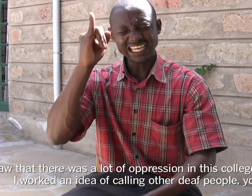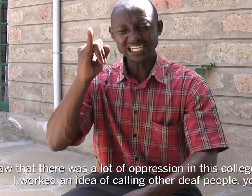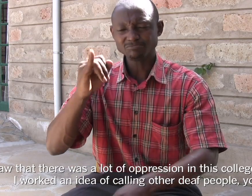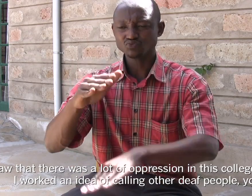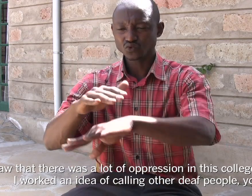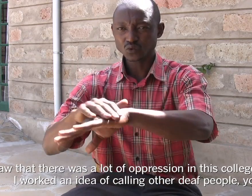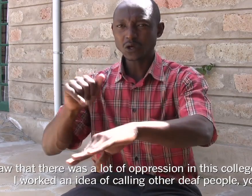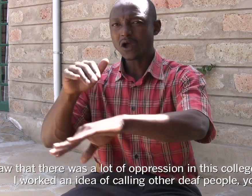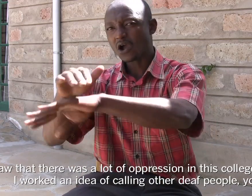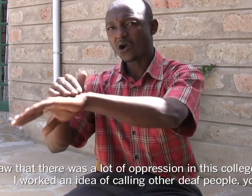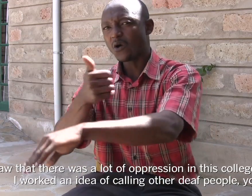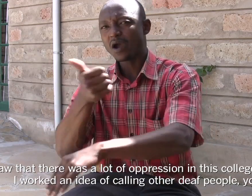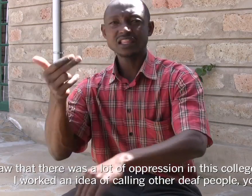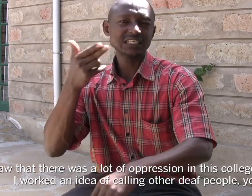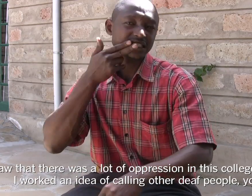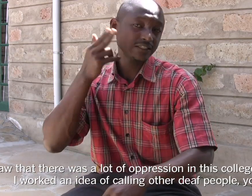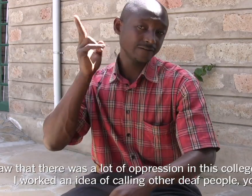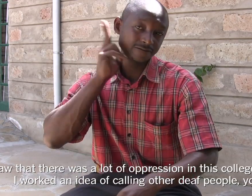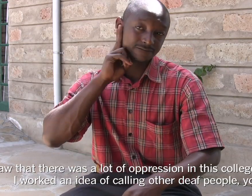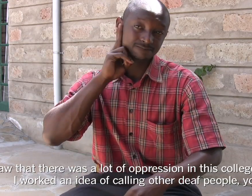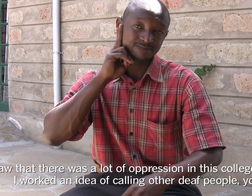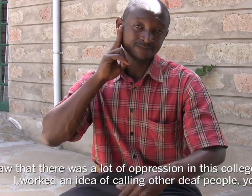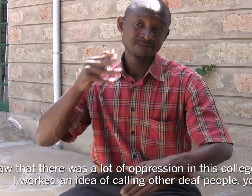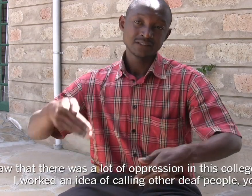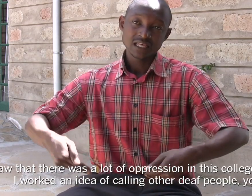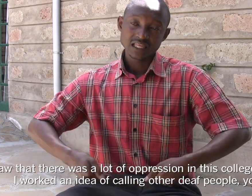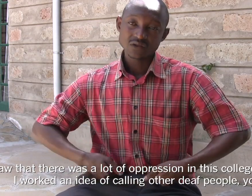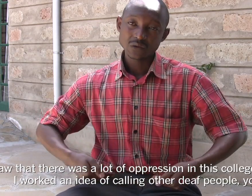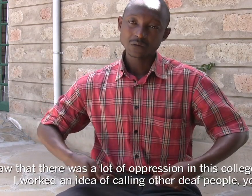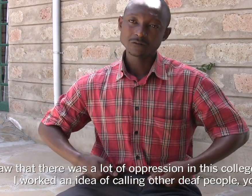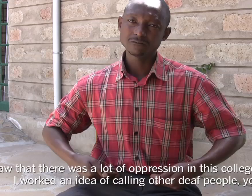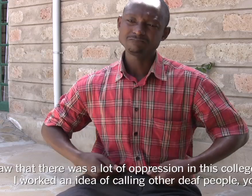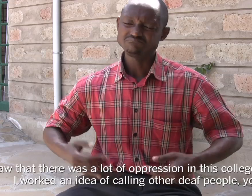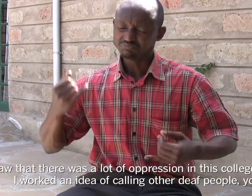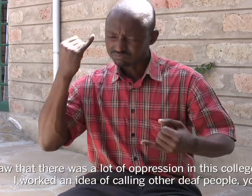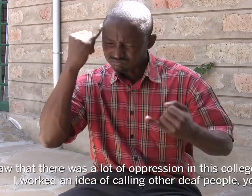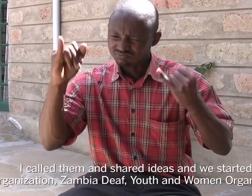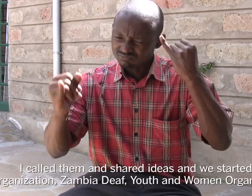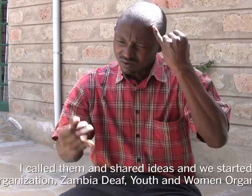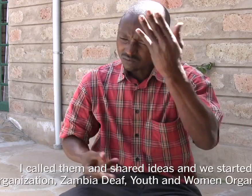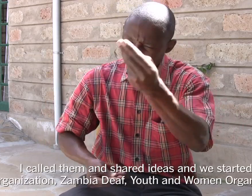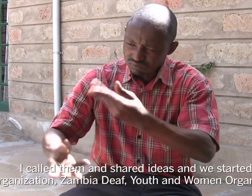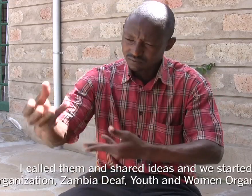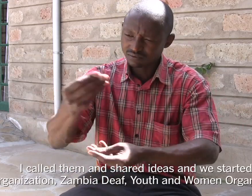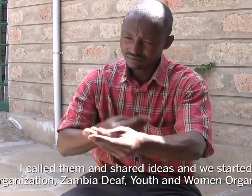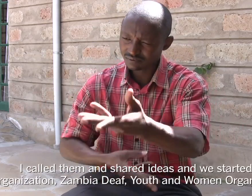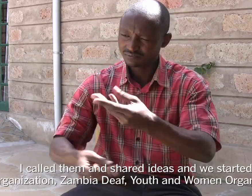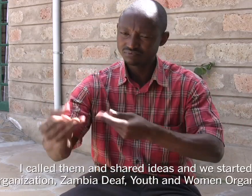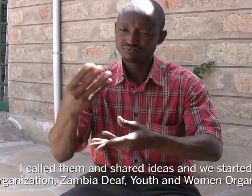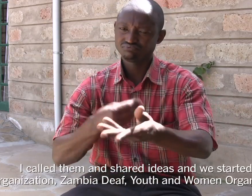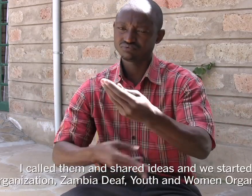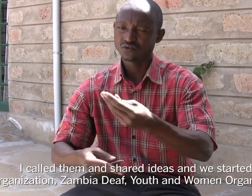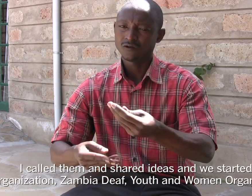I got an idea of calling other deaf people, youth. I called them, we shared ideas